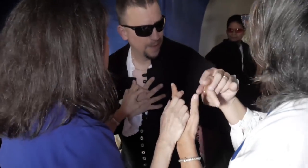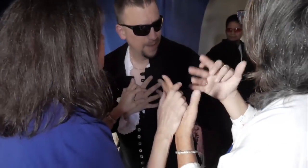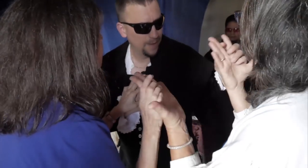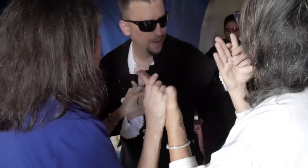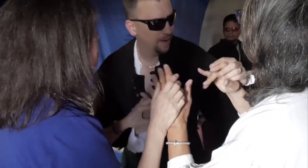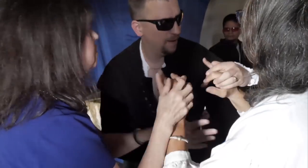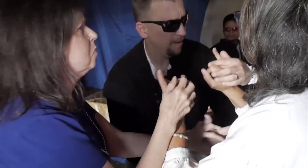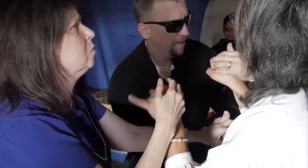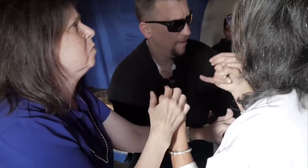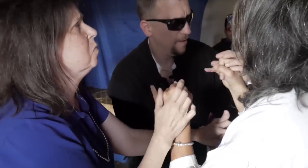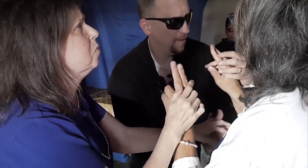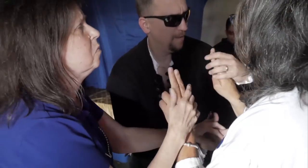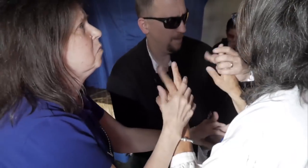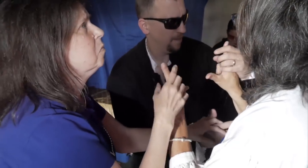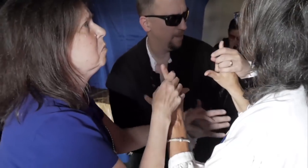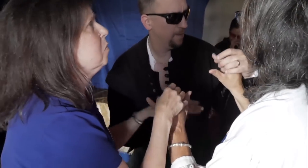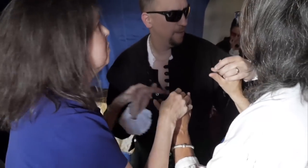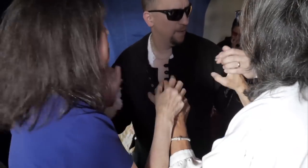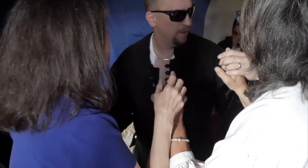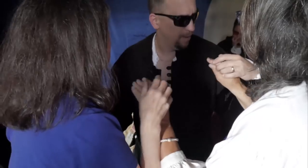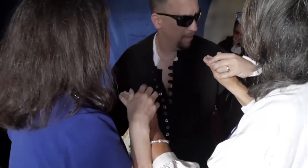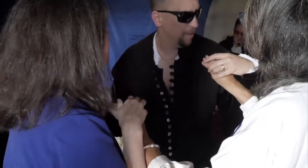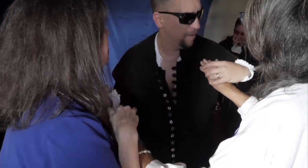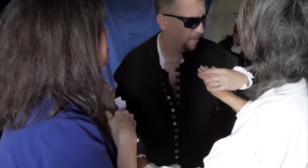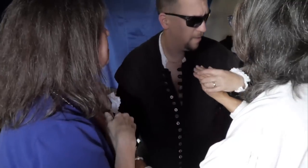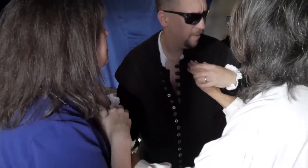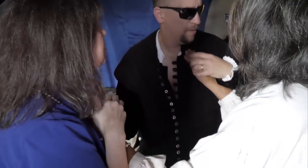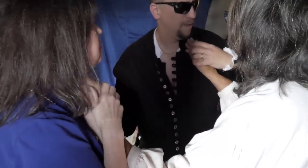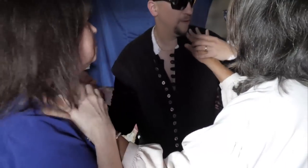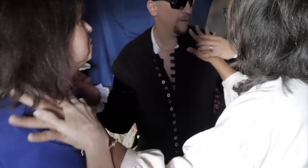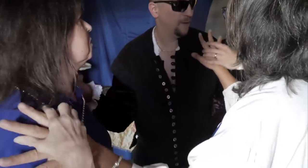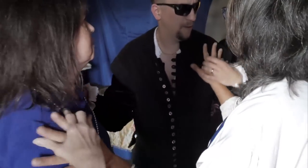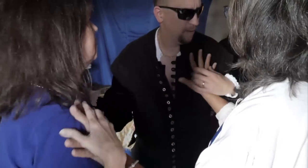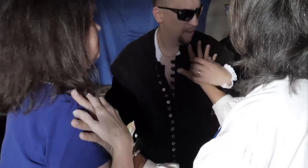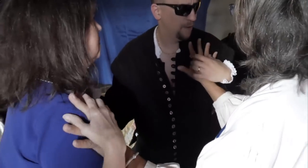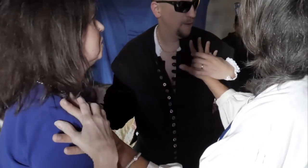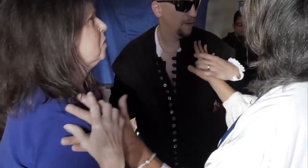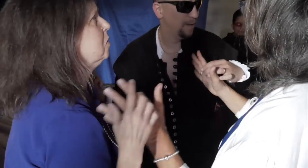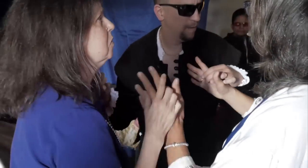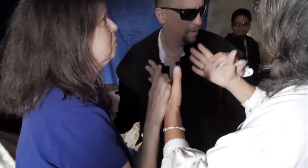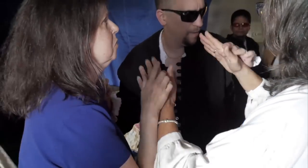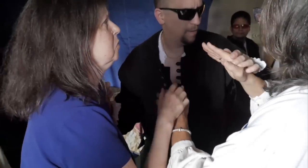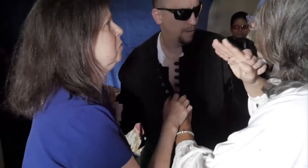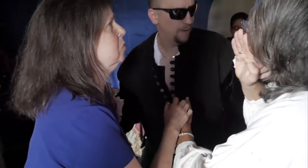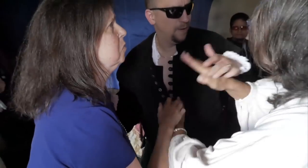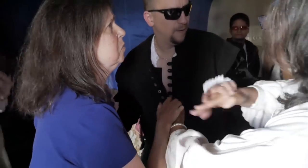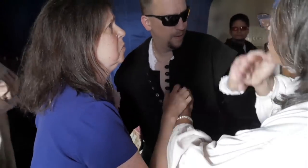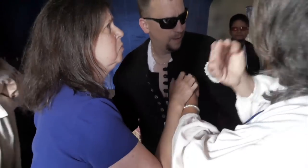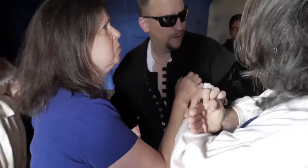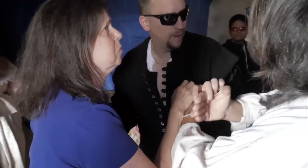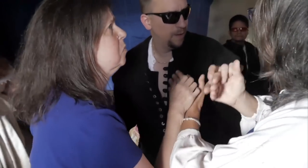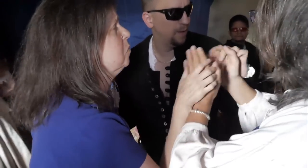Her mother is the lady of the house. I nursed her daughter, that you talked withal.